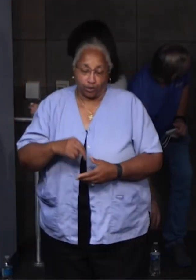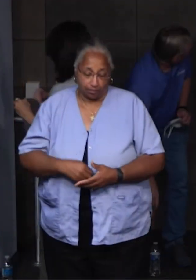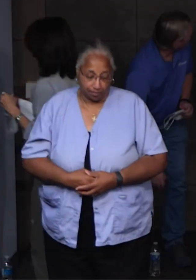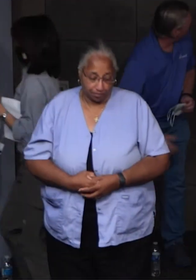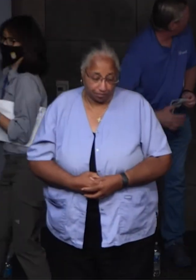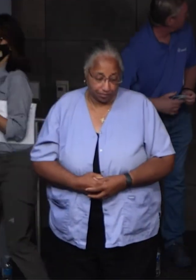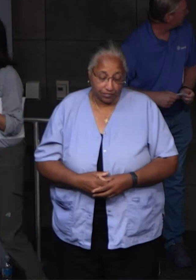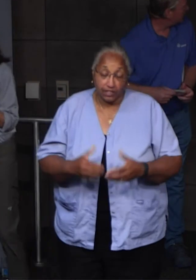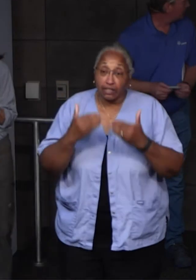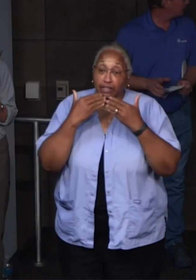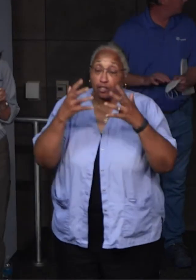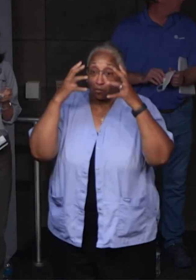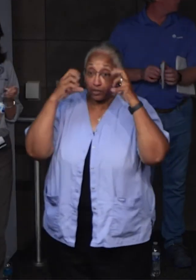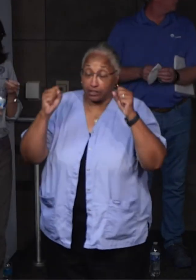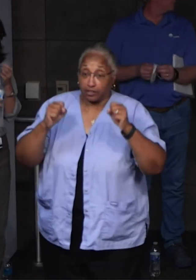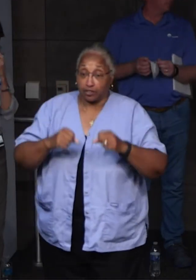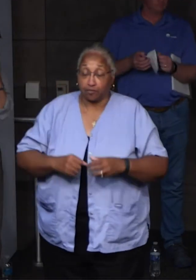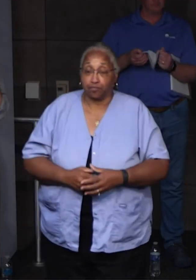Thank you, thank you, President.